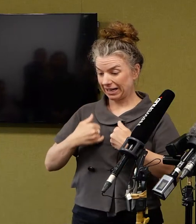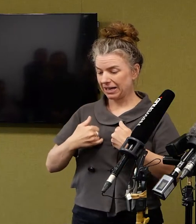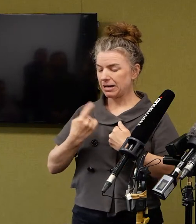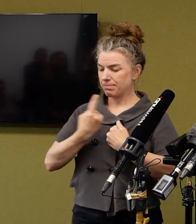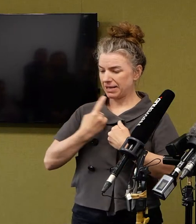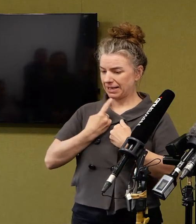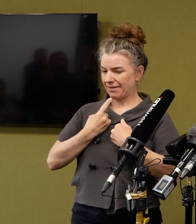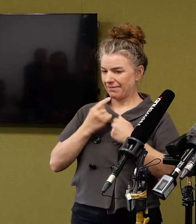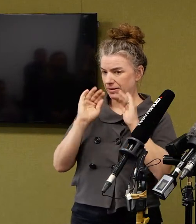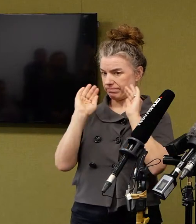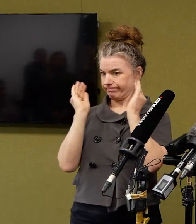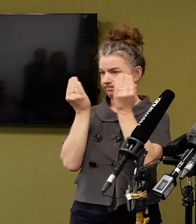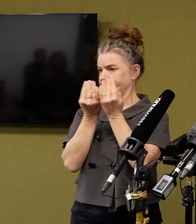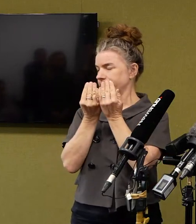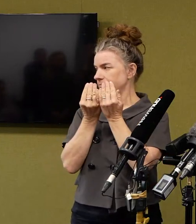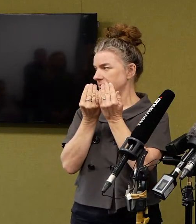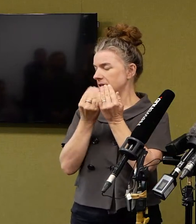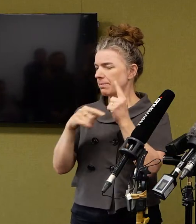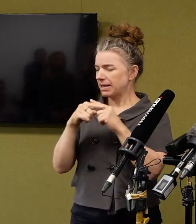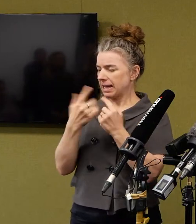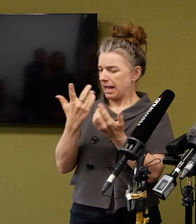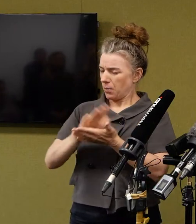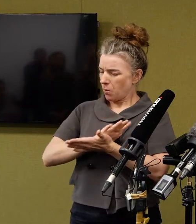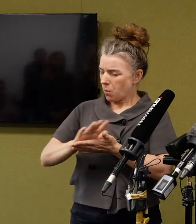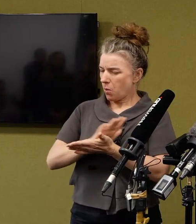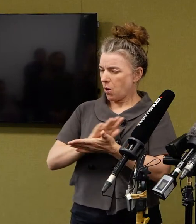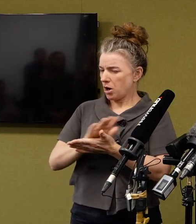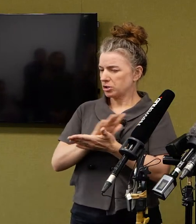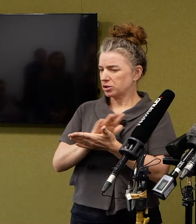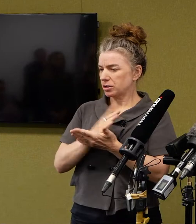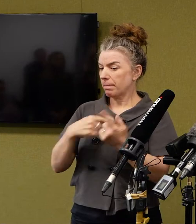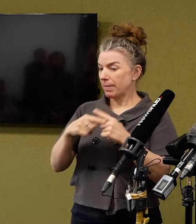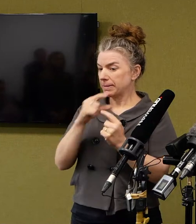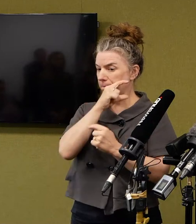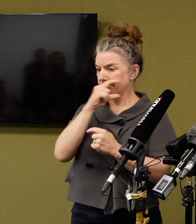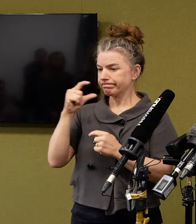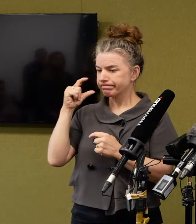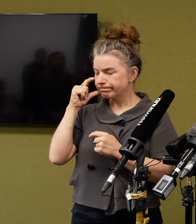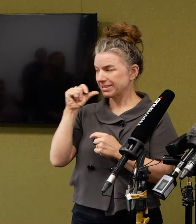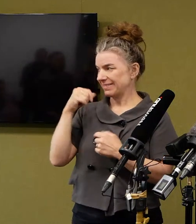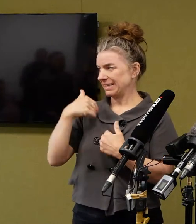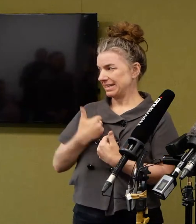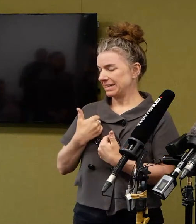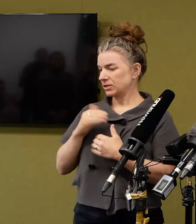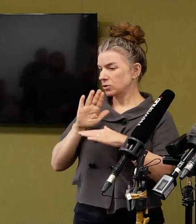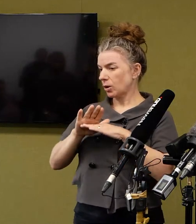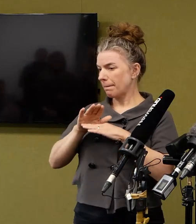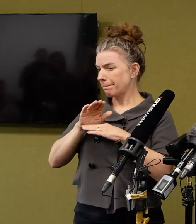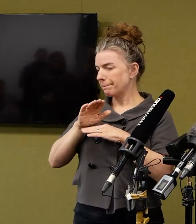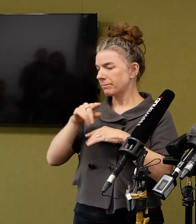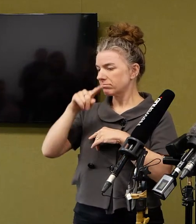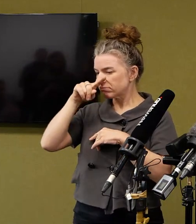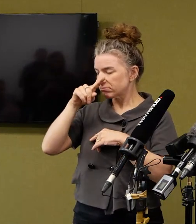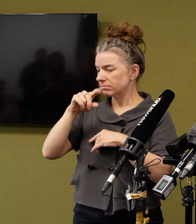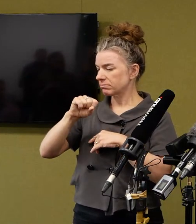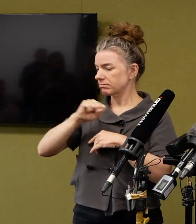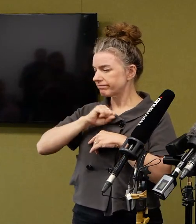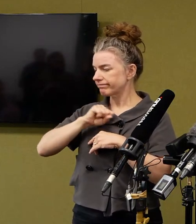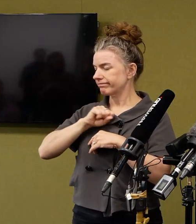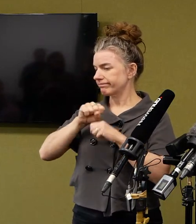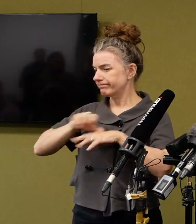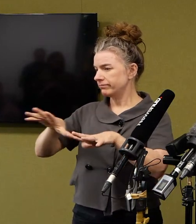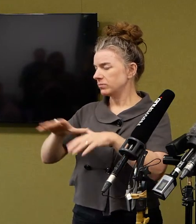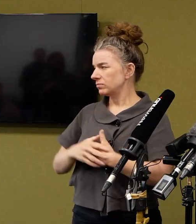course, very good hand hygiene and use of masks if need be to help stop that, particularly coughing and sneezing on others.